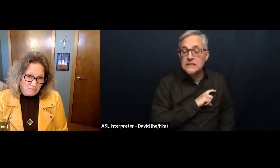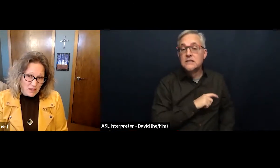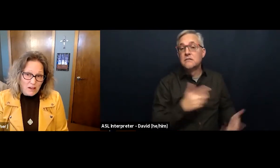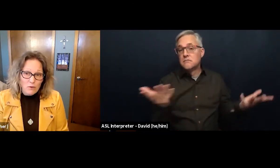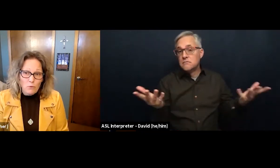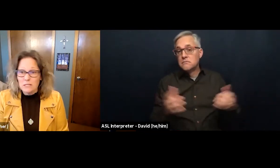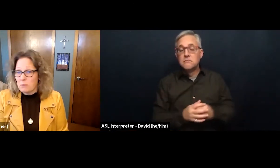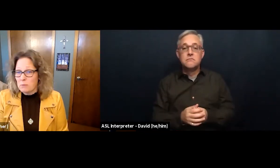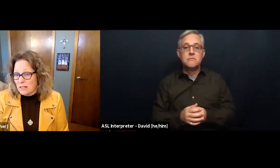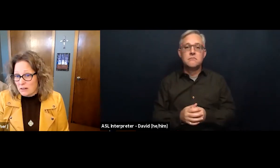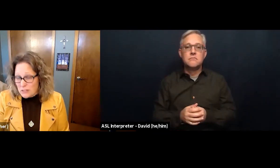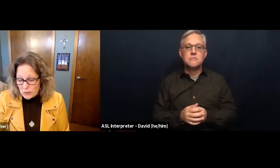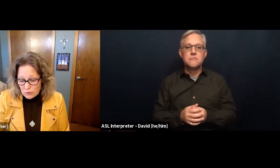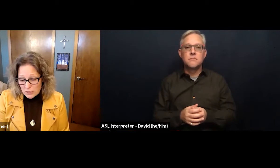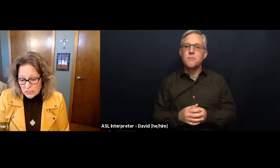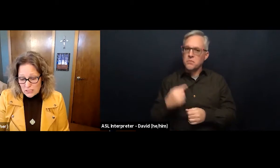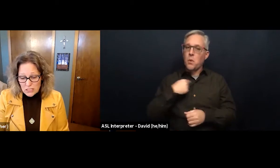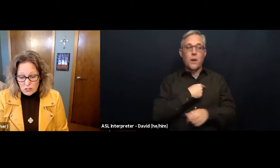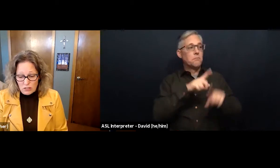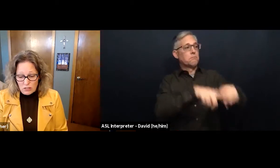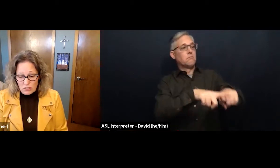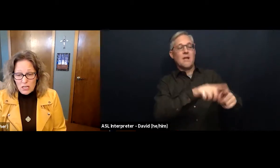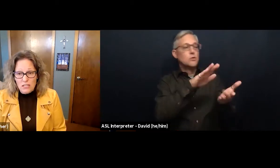We depend on our schools to teach our kids.